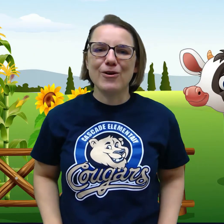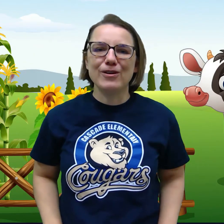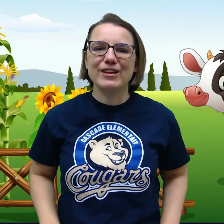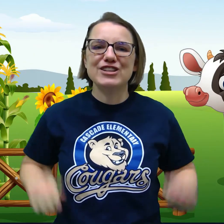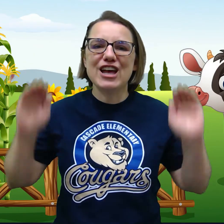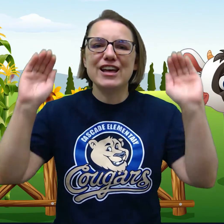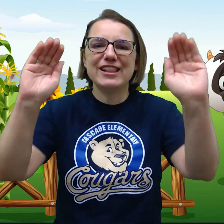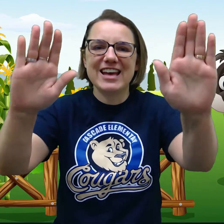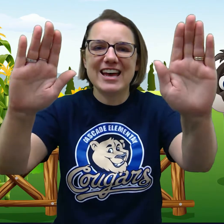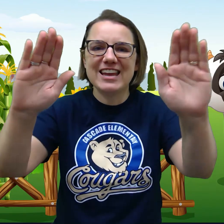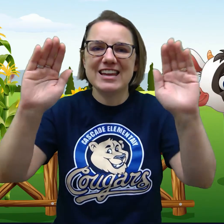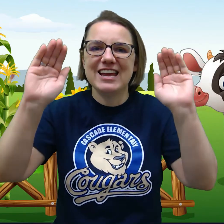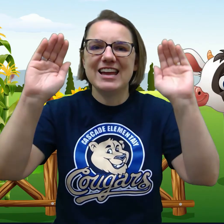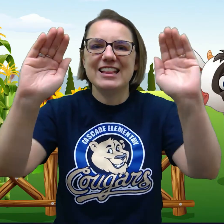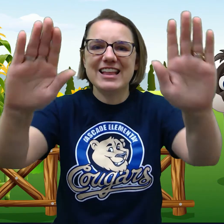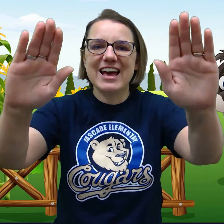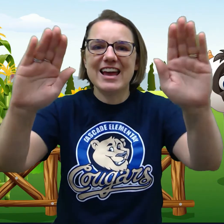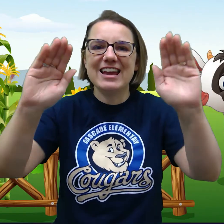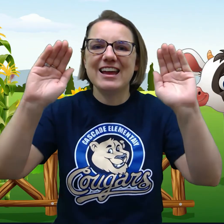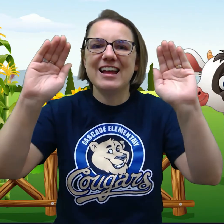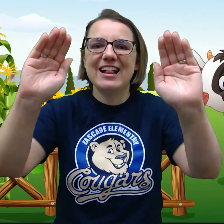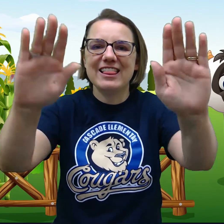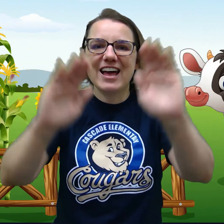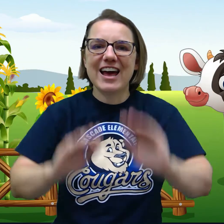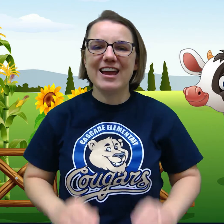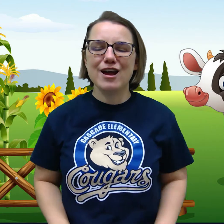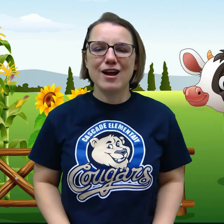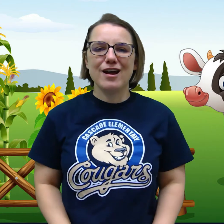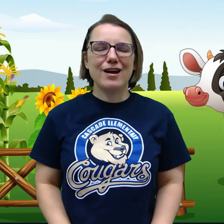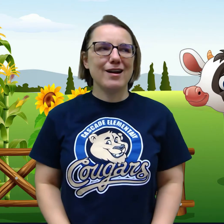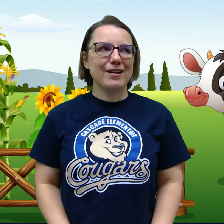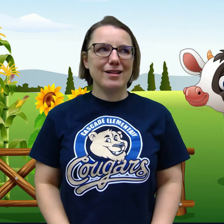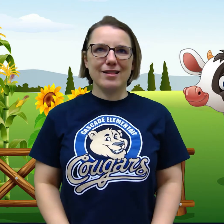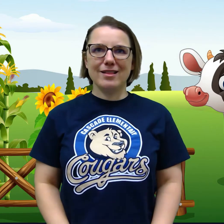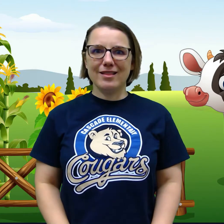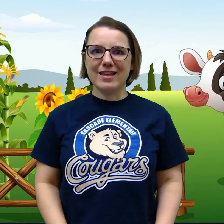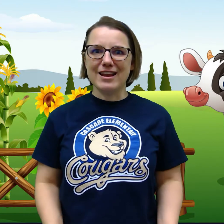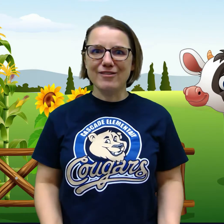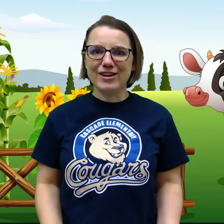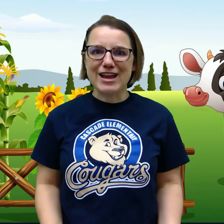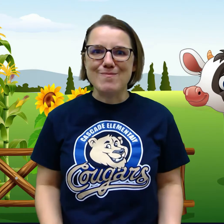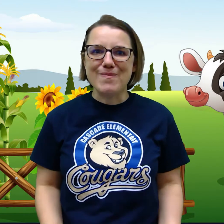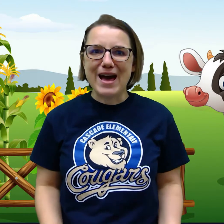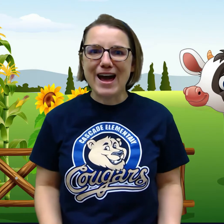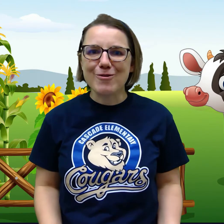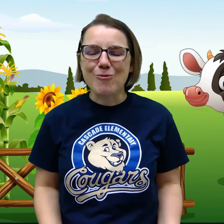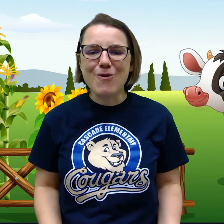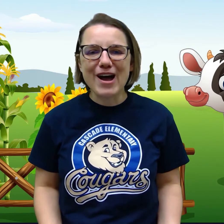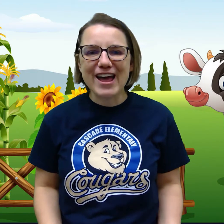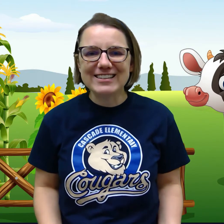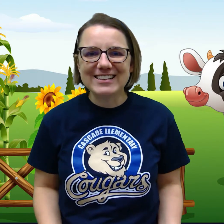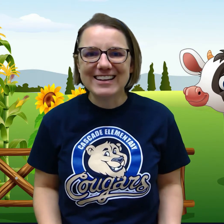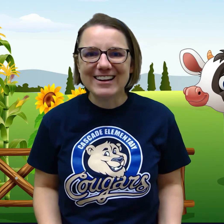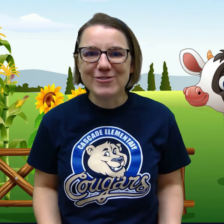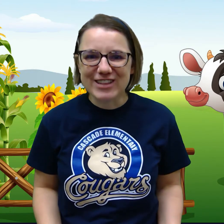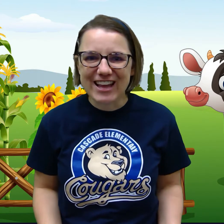4th of July, lie, lie. They never came back? What? Flying